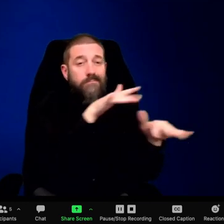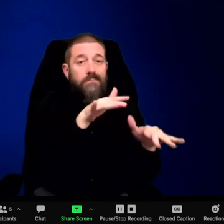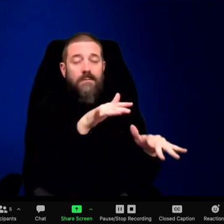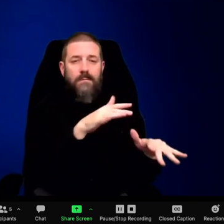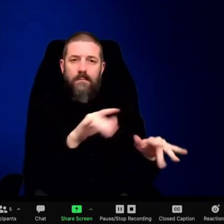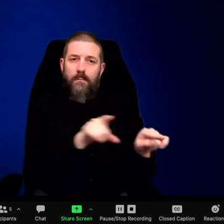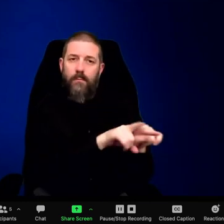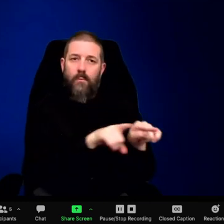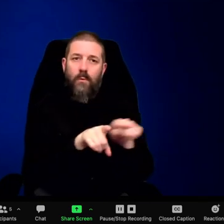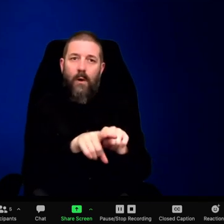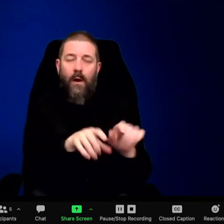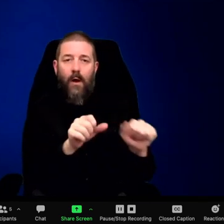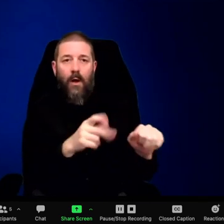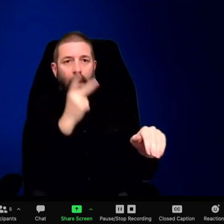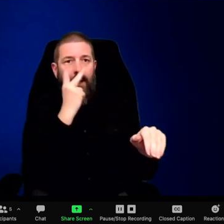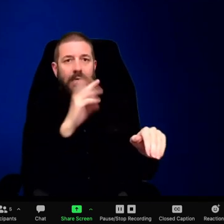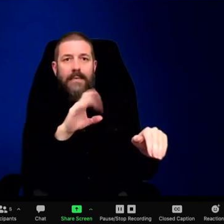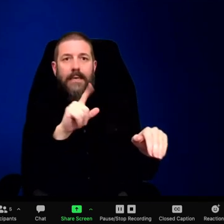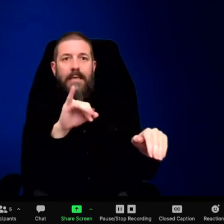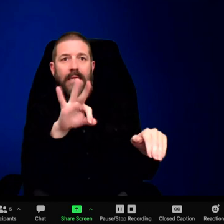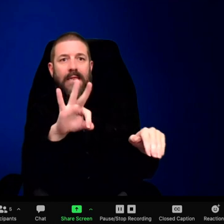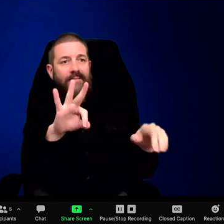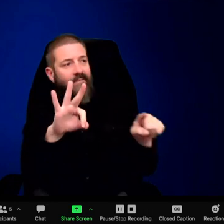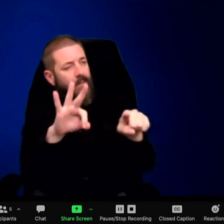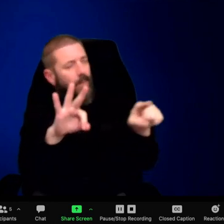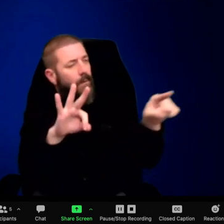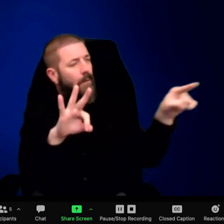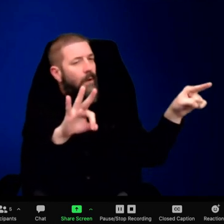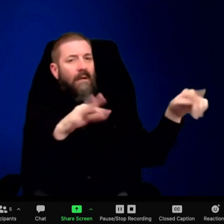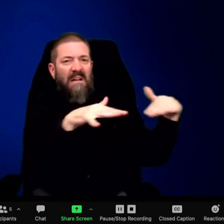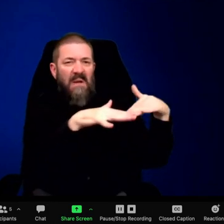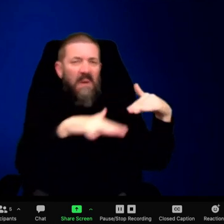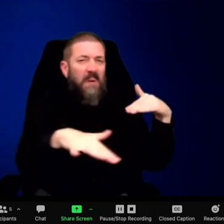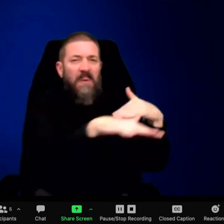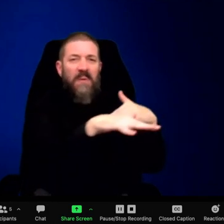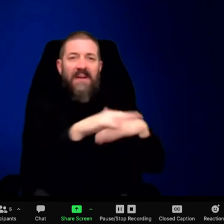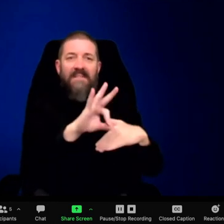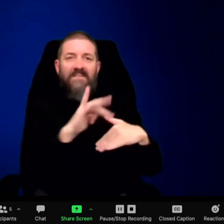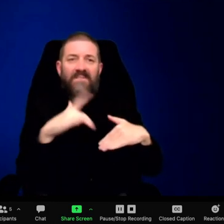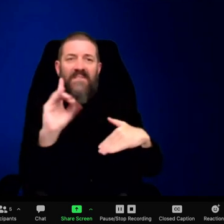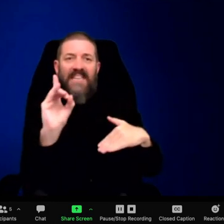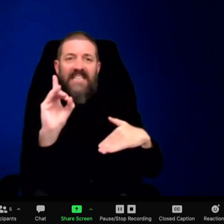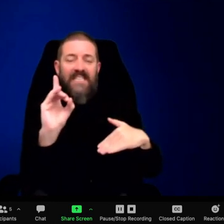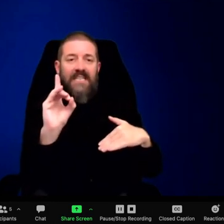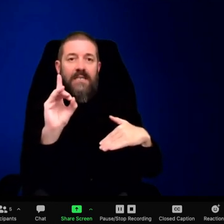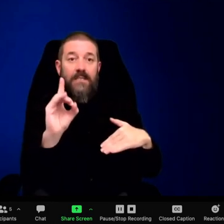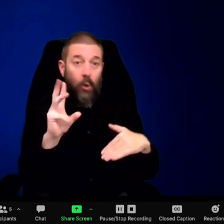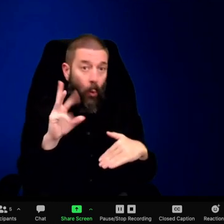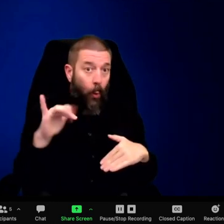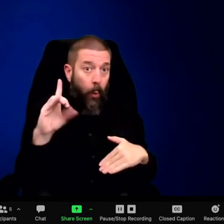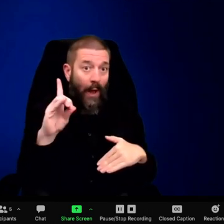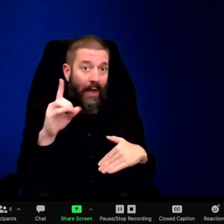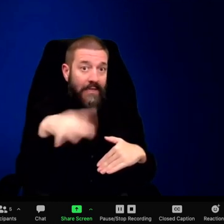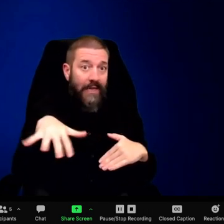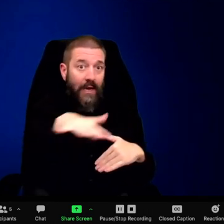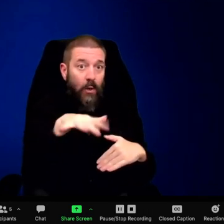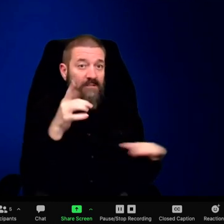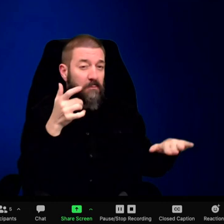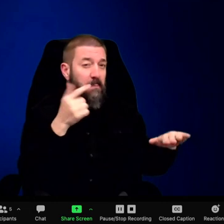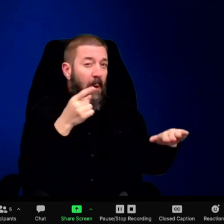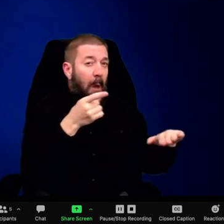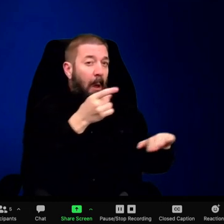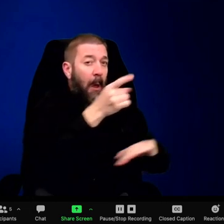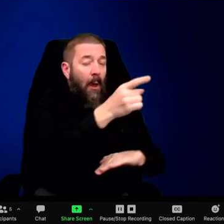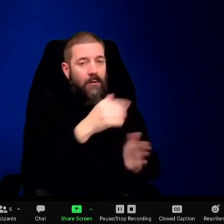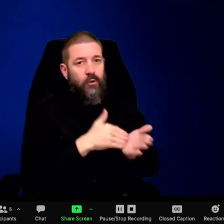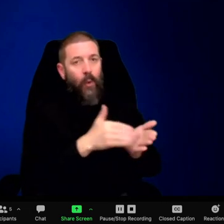complications being way out in the remote area, it could be difficult getting me to help in time. So I agreed that the smart